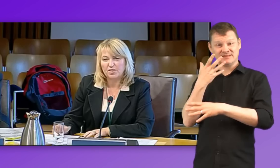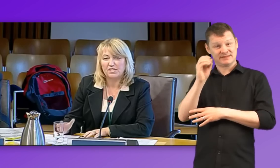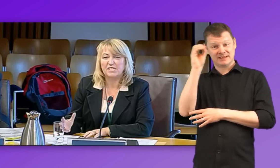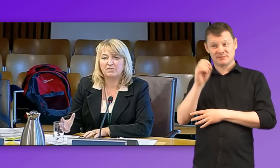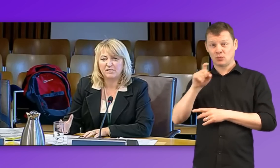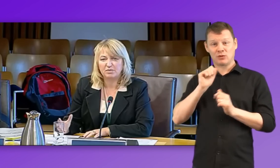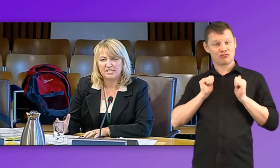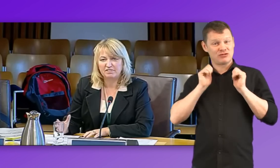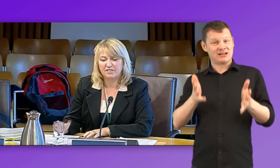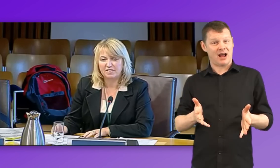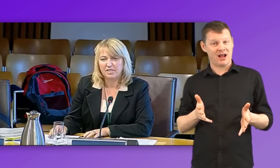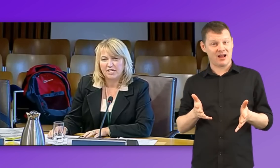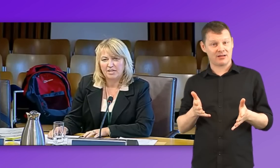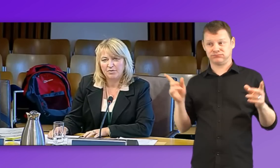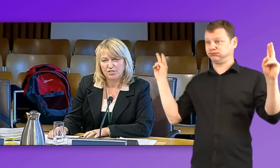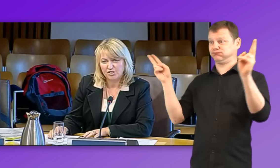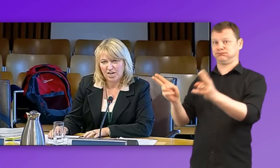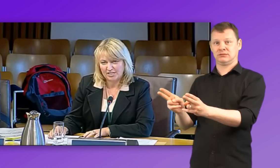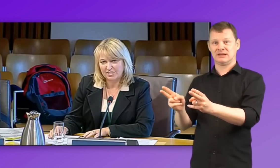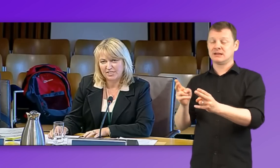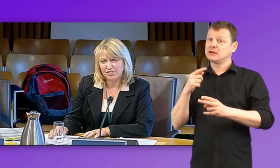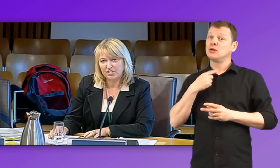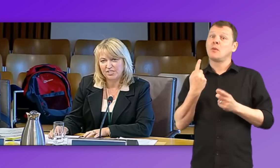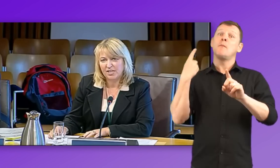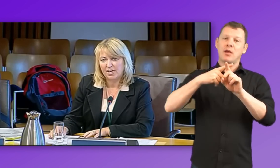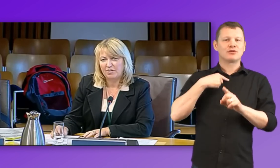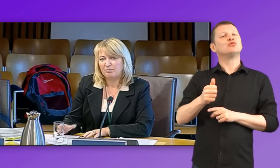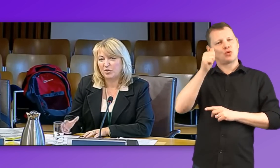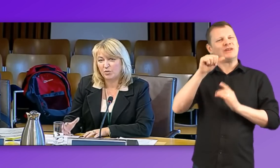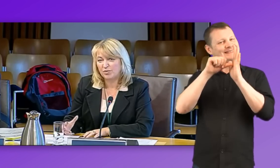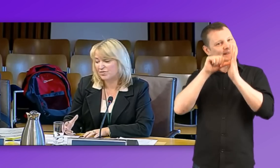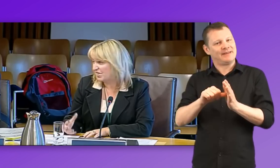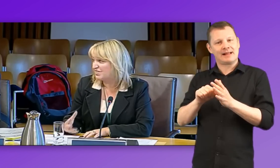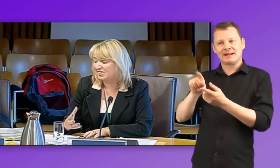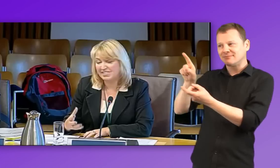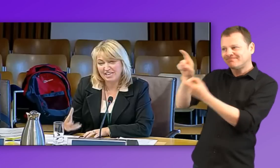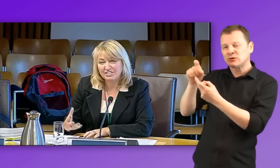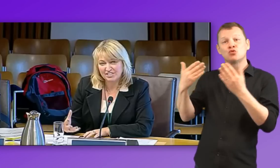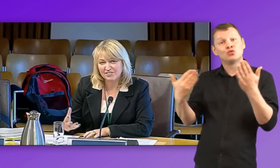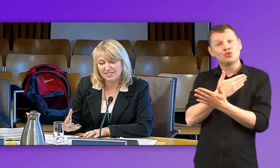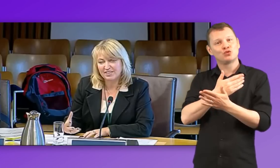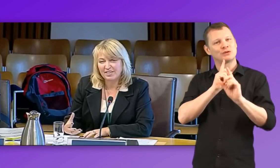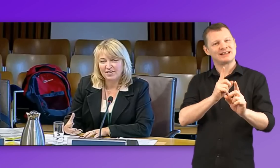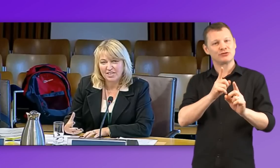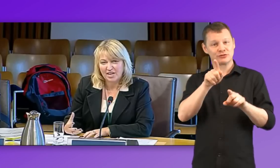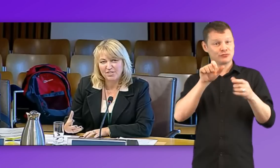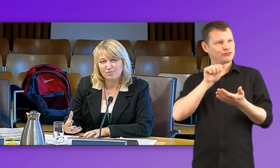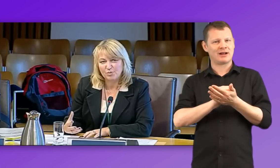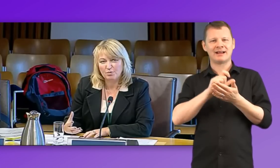that it is incredibly difficult to attract teachers because there isn't the incentives that Cathy spoke